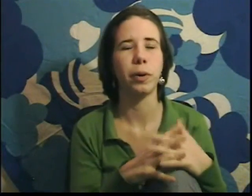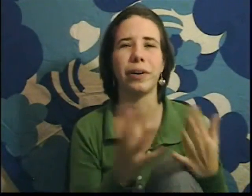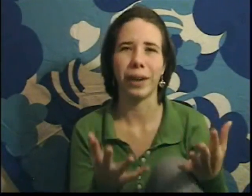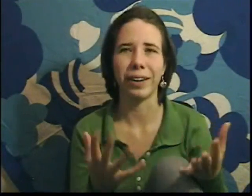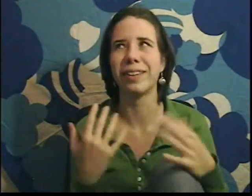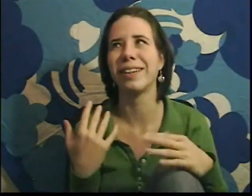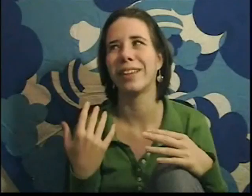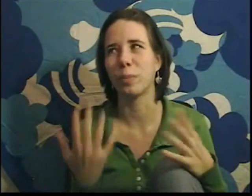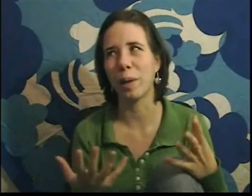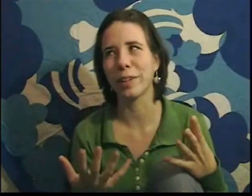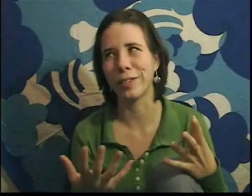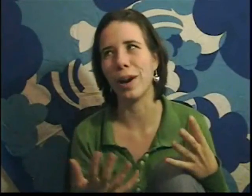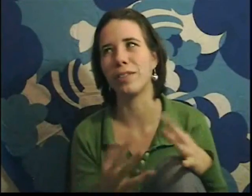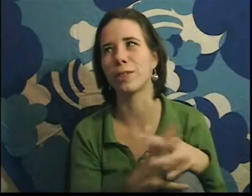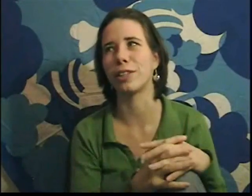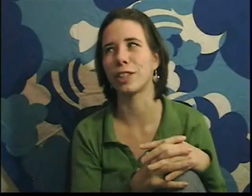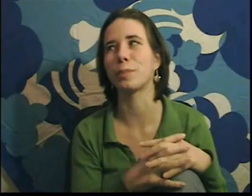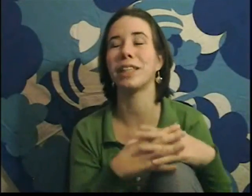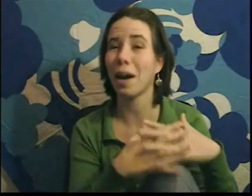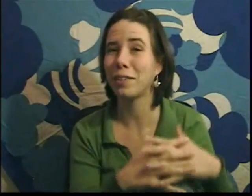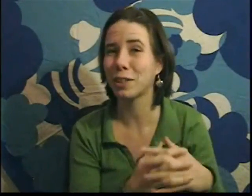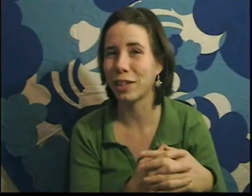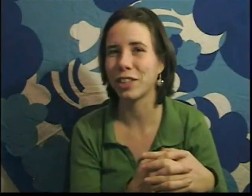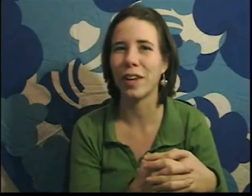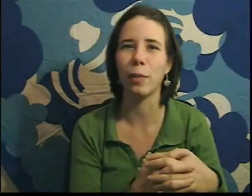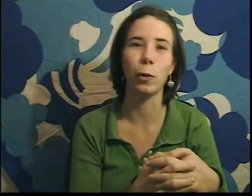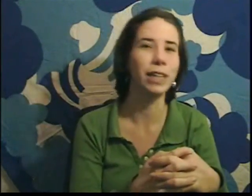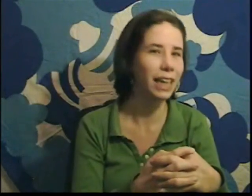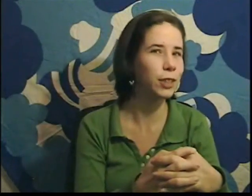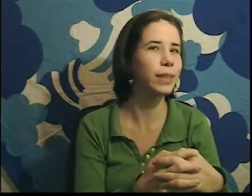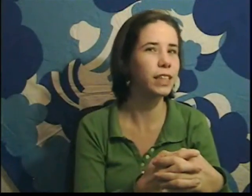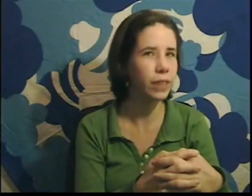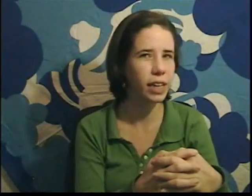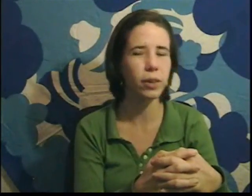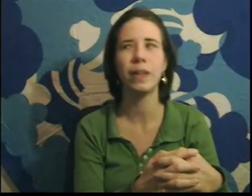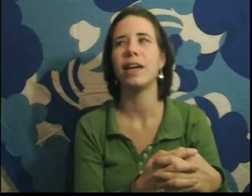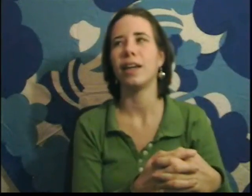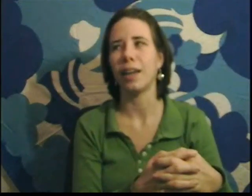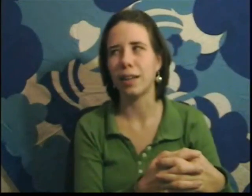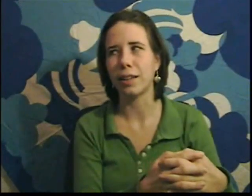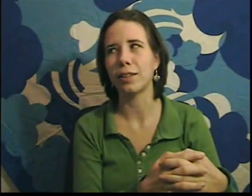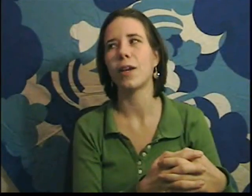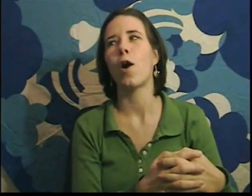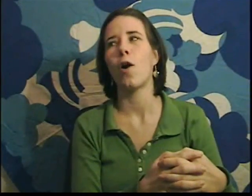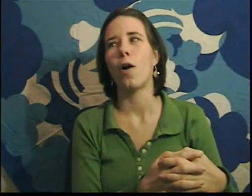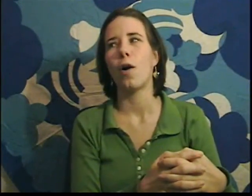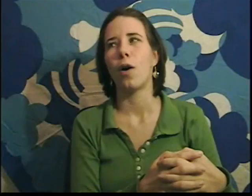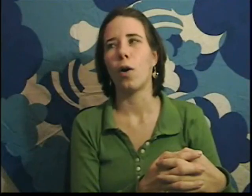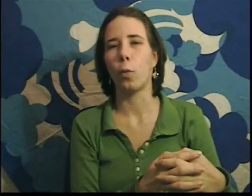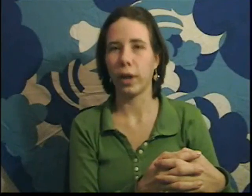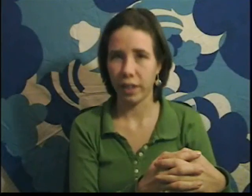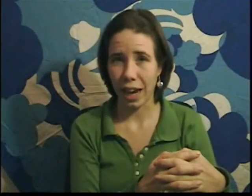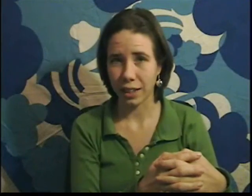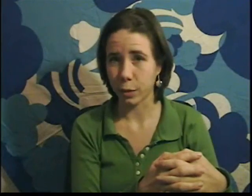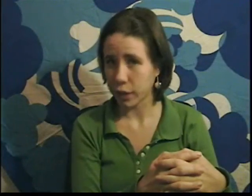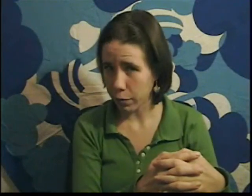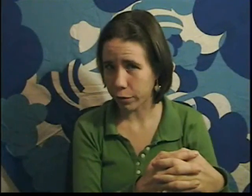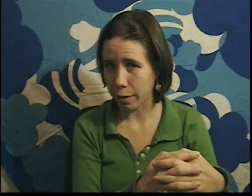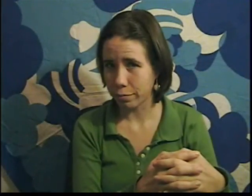well okay, there are probably a few obvious questions, but the obvious question that I'm going to answer in this video is, where do the axioms come from?